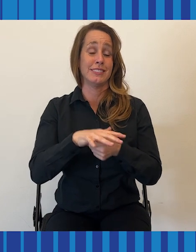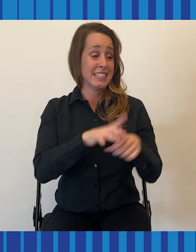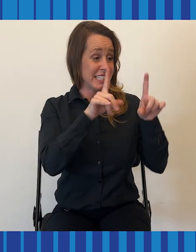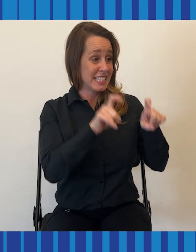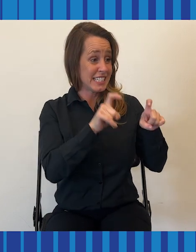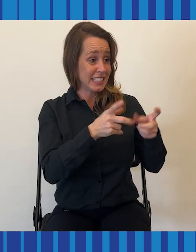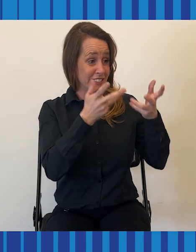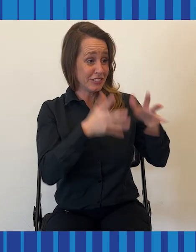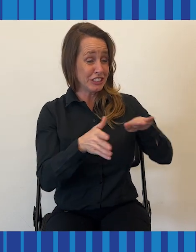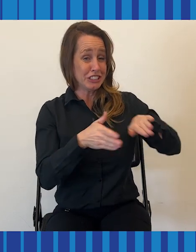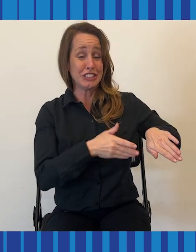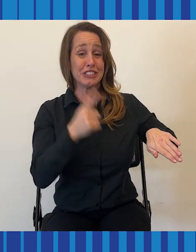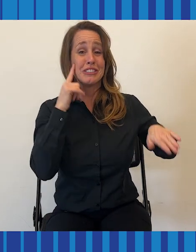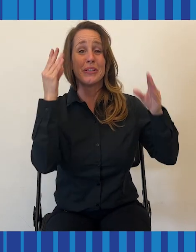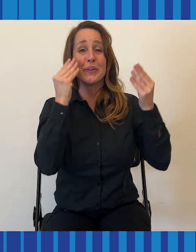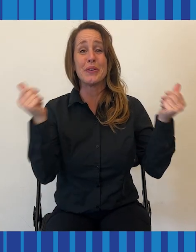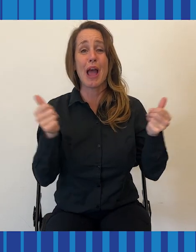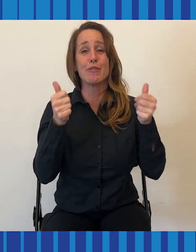I was good.